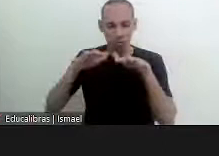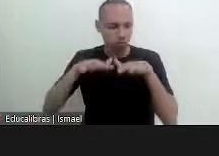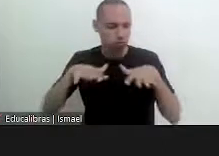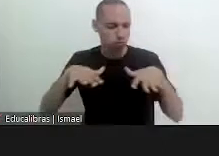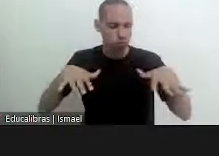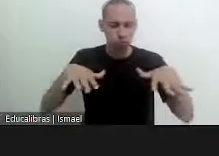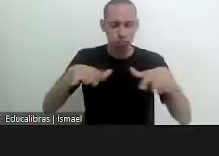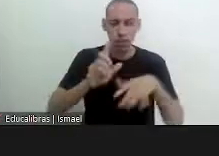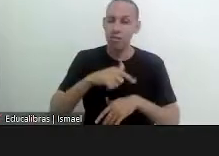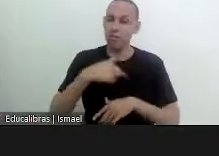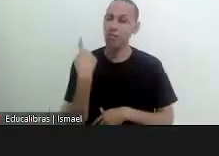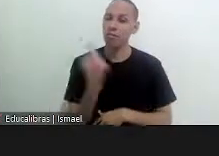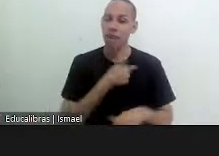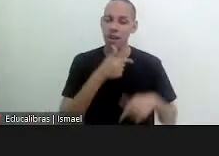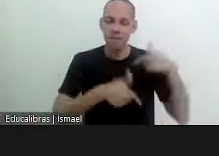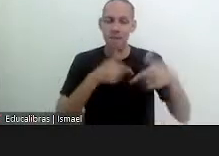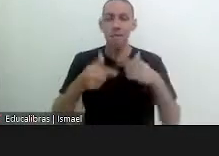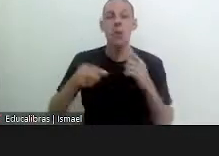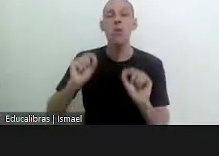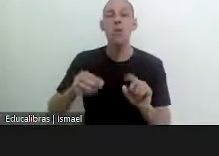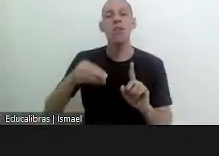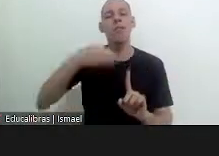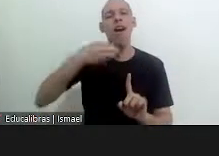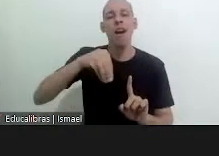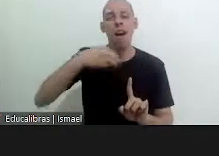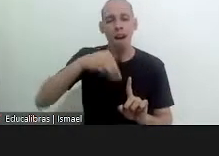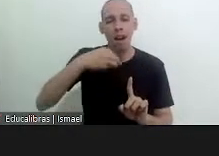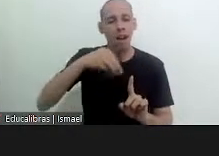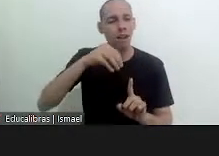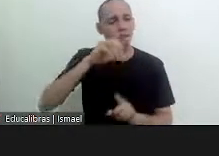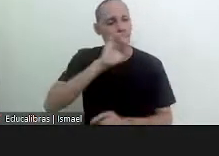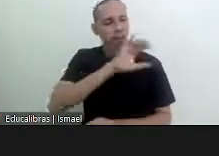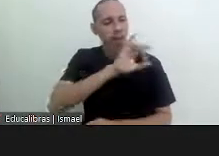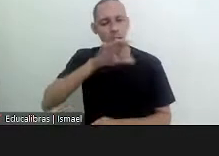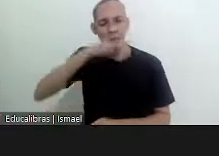our work have been working with the vulnerability